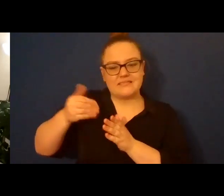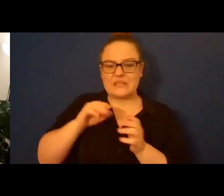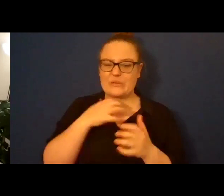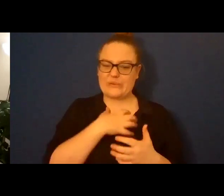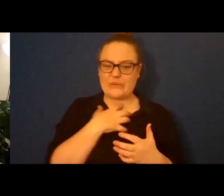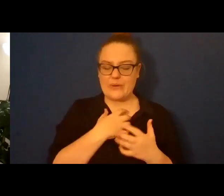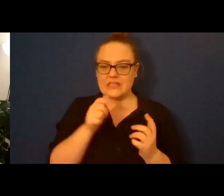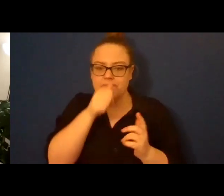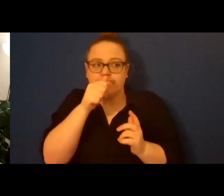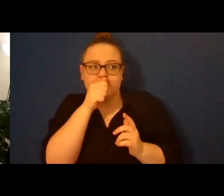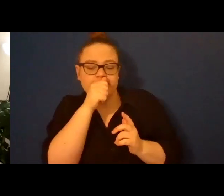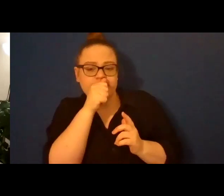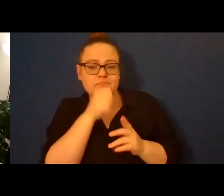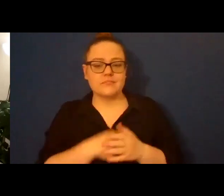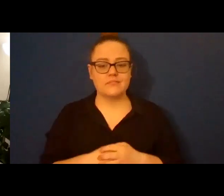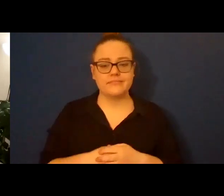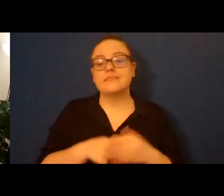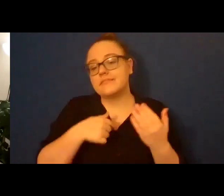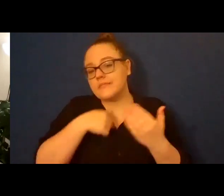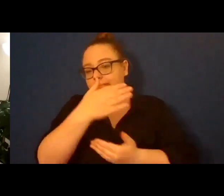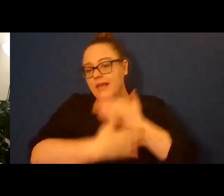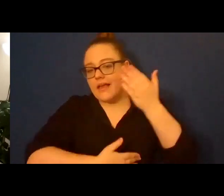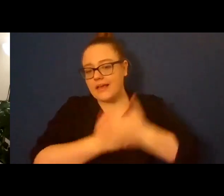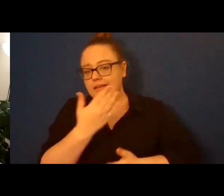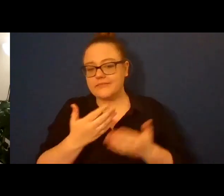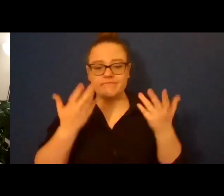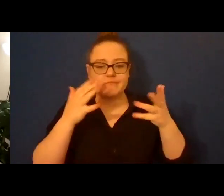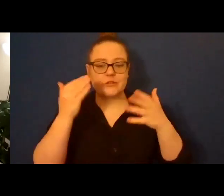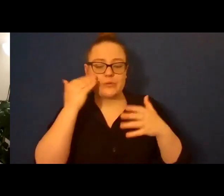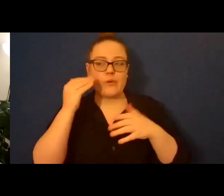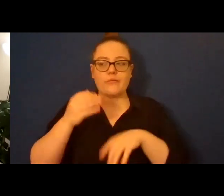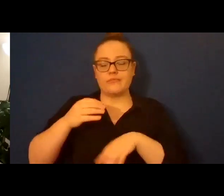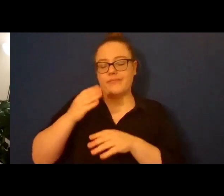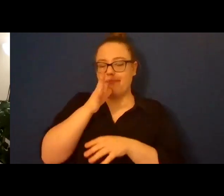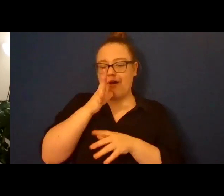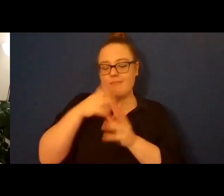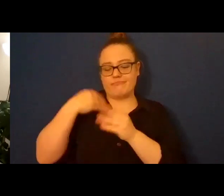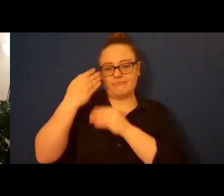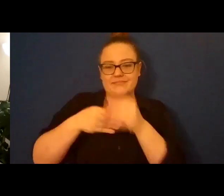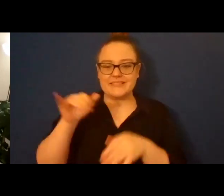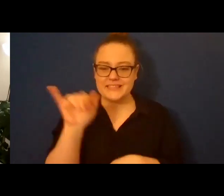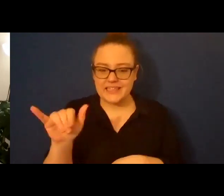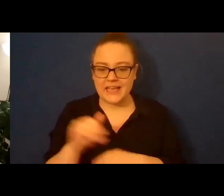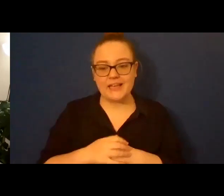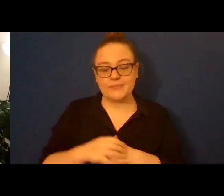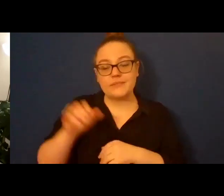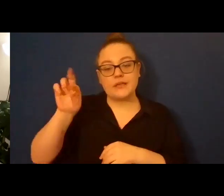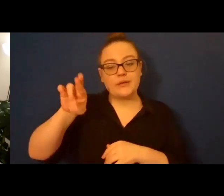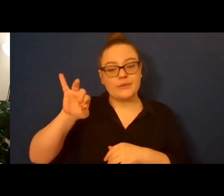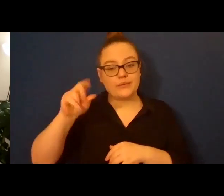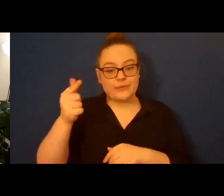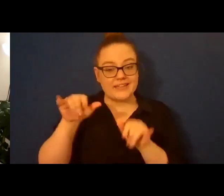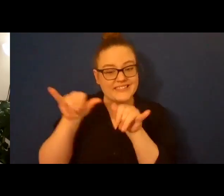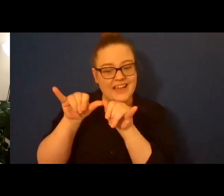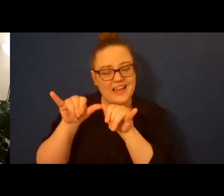hands. We have long fingers, wide palms, and strong nails. They don't carry our ring sizes at mall kiosks. We